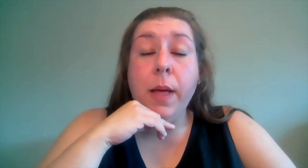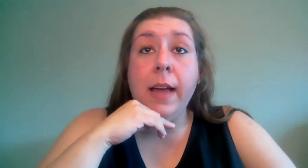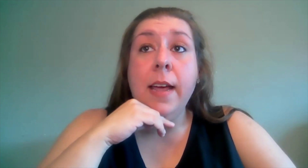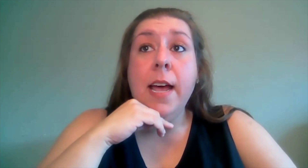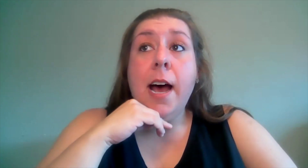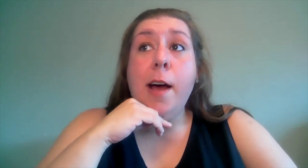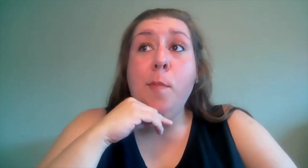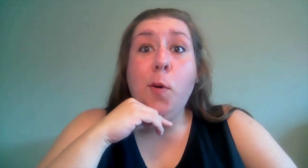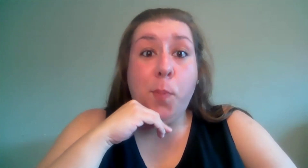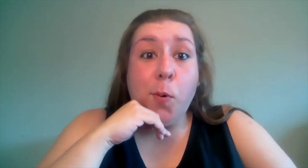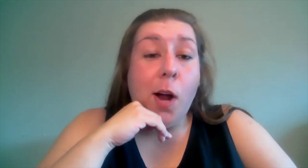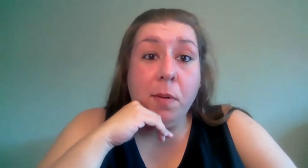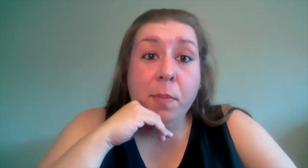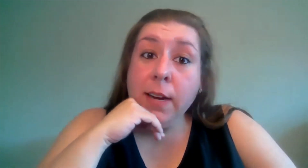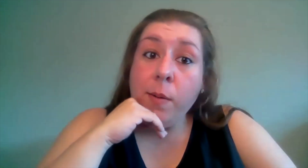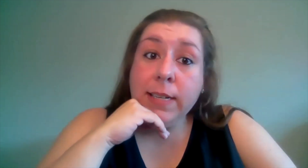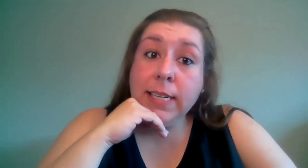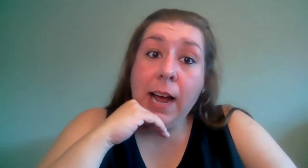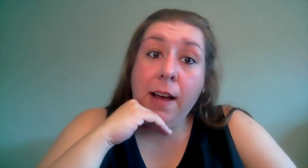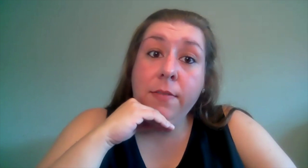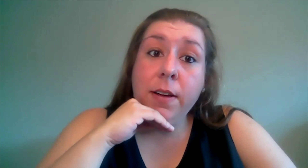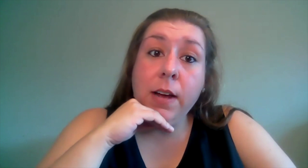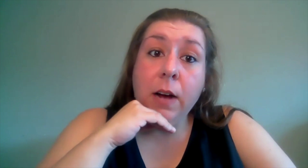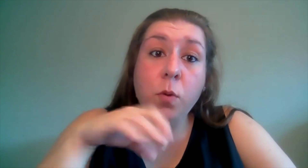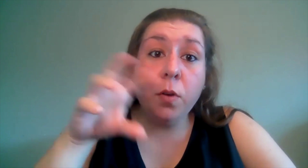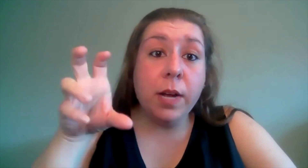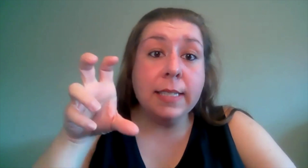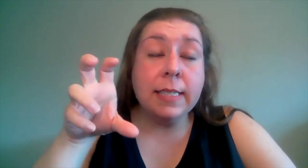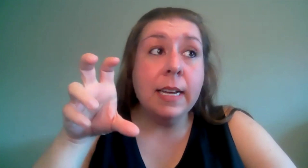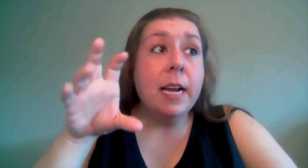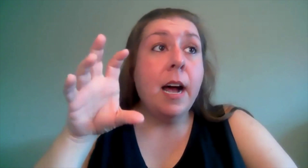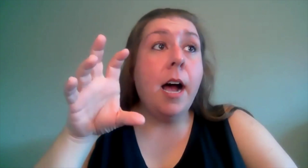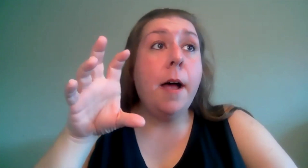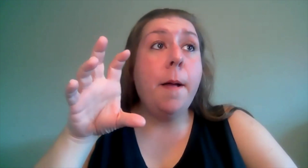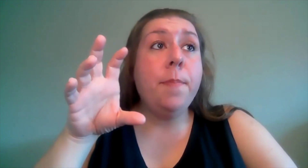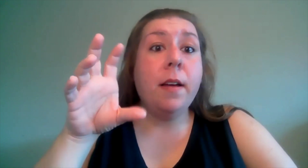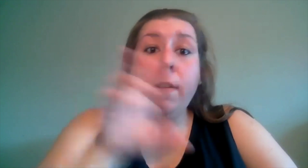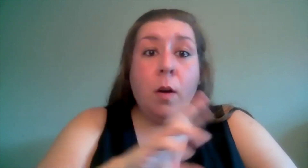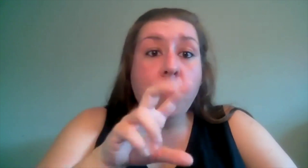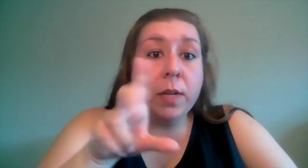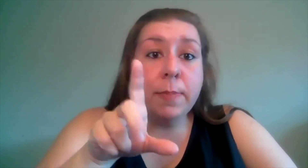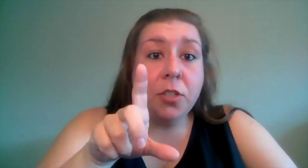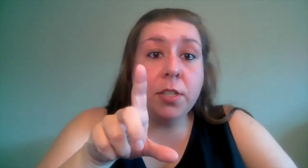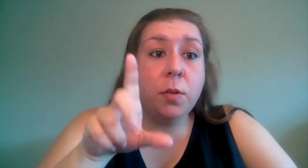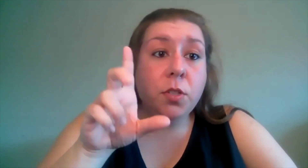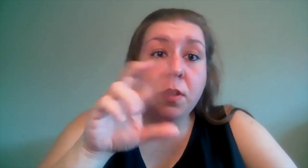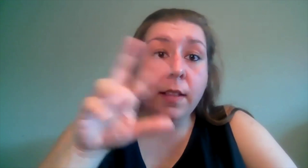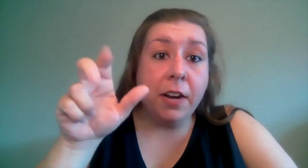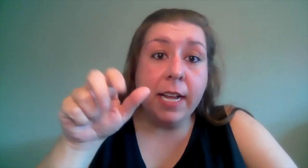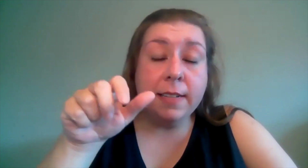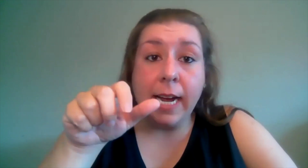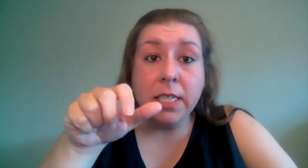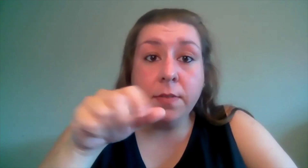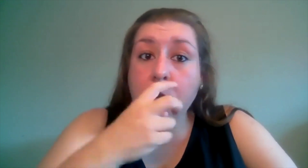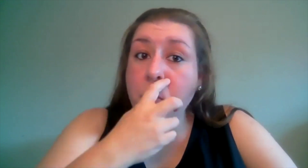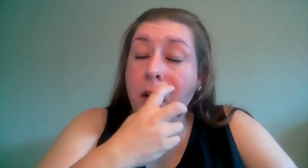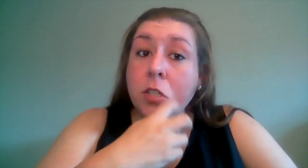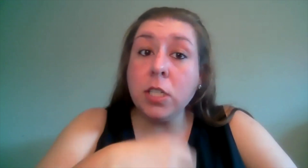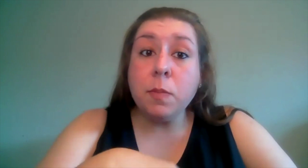blood um we're probably going to have uh woodwinds um a woodwind specialist who will do the clarinet and saxophone part just